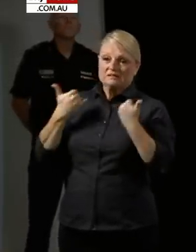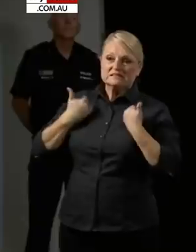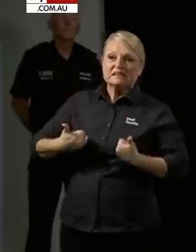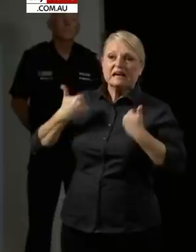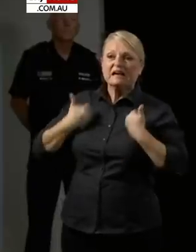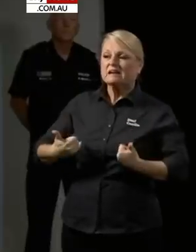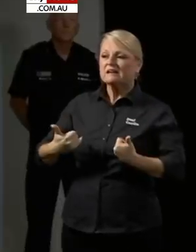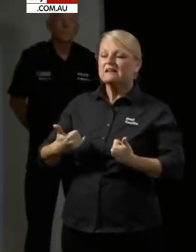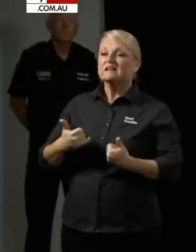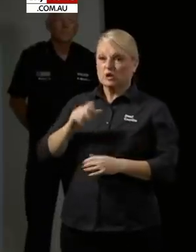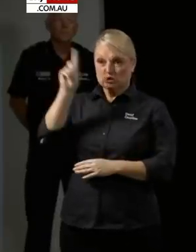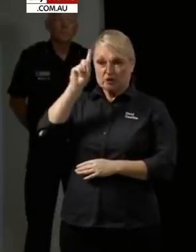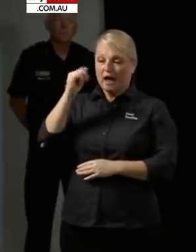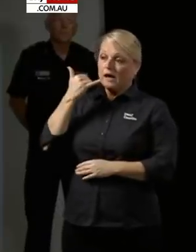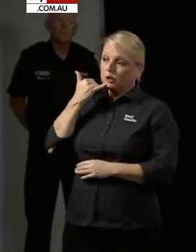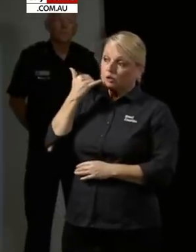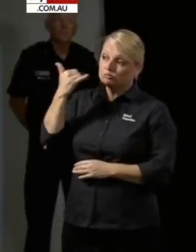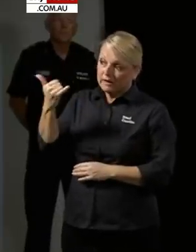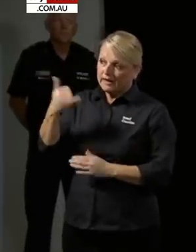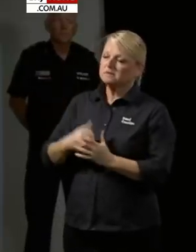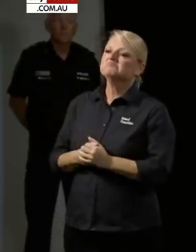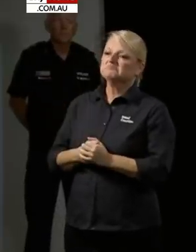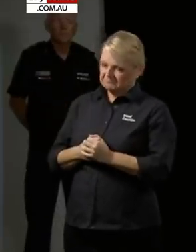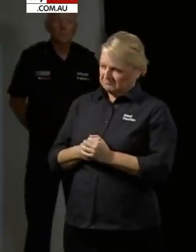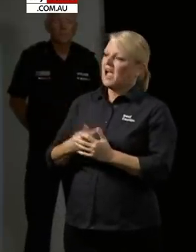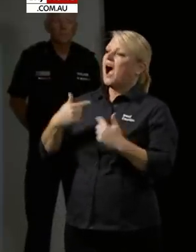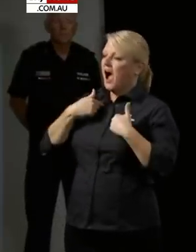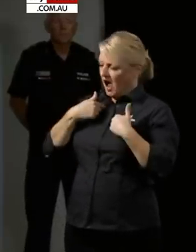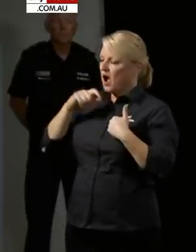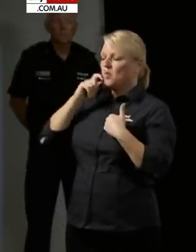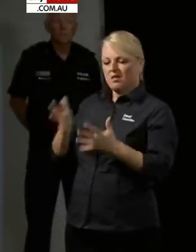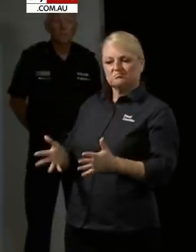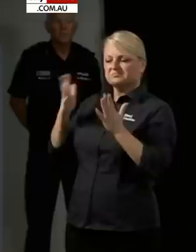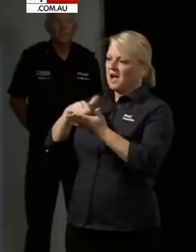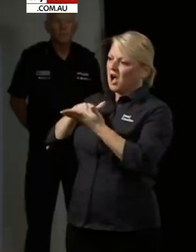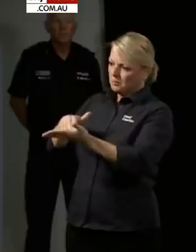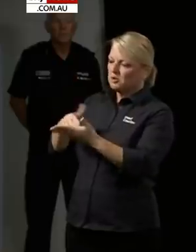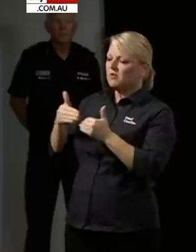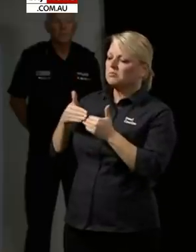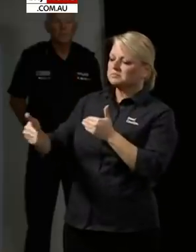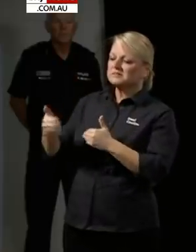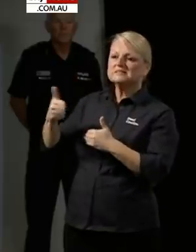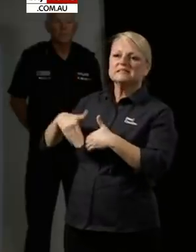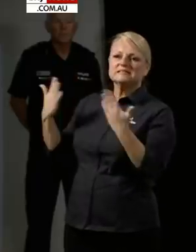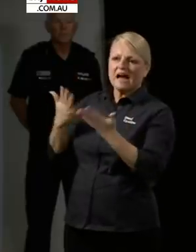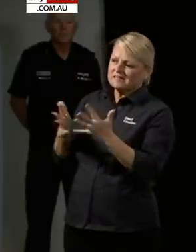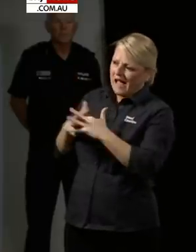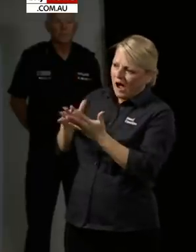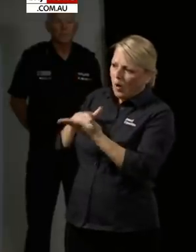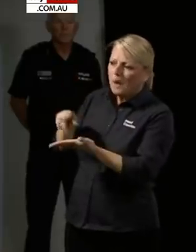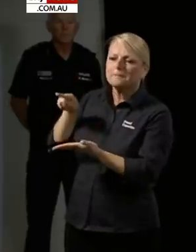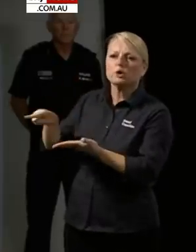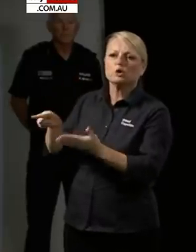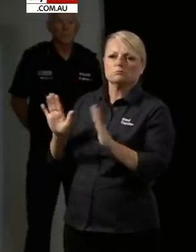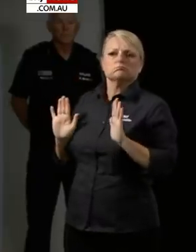conditions you give them a call and say I'm going to be there to look after you and help you out for the next six days and what can we do to support